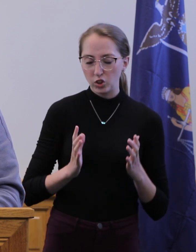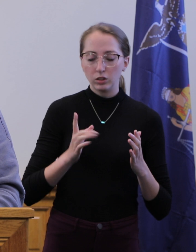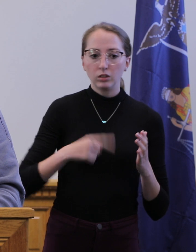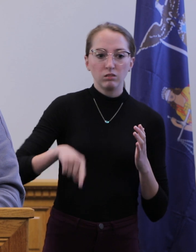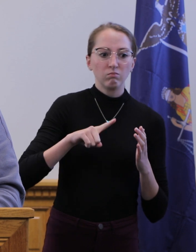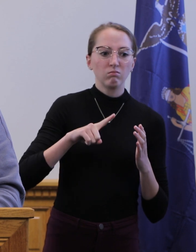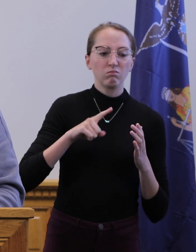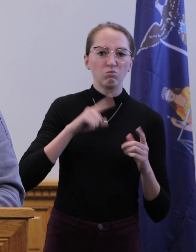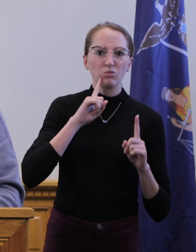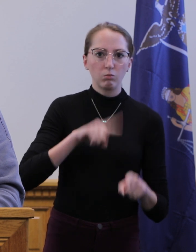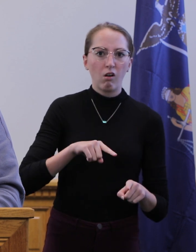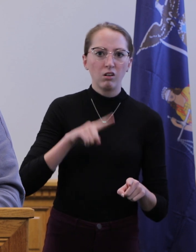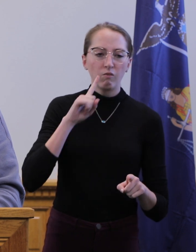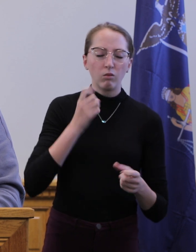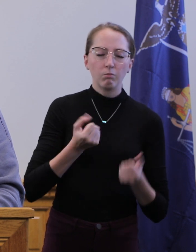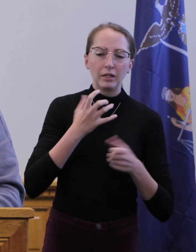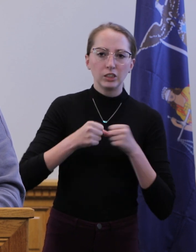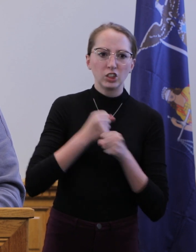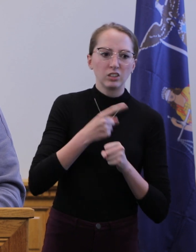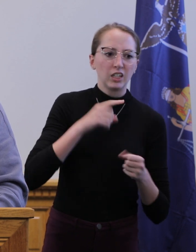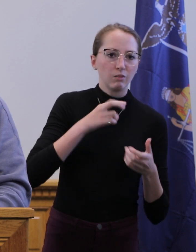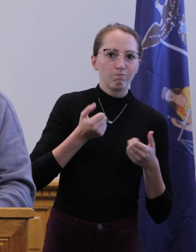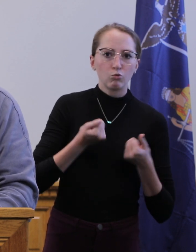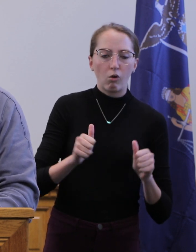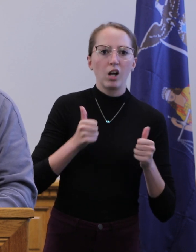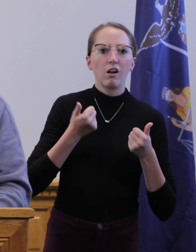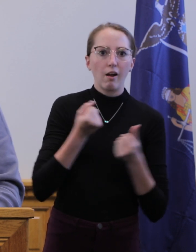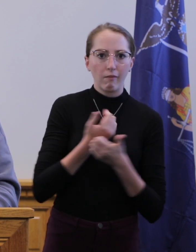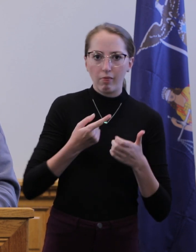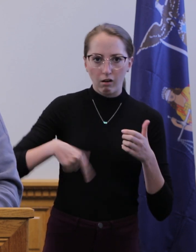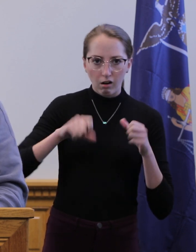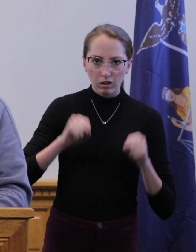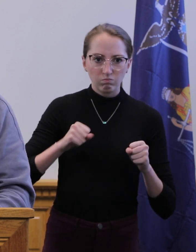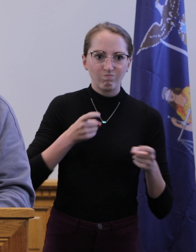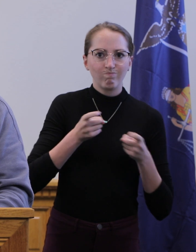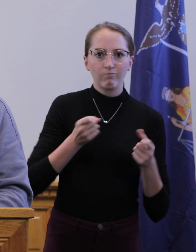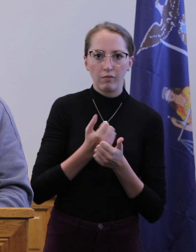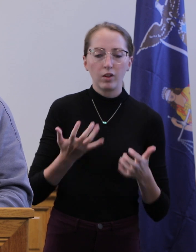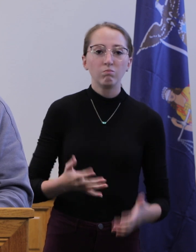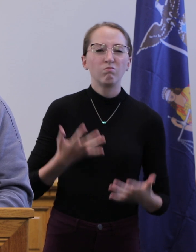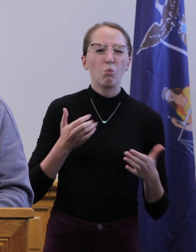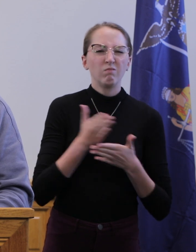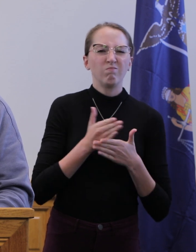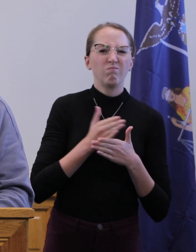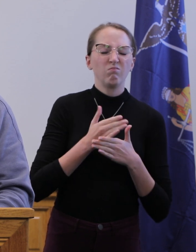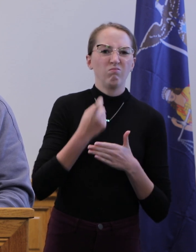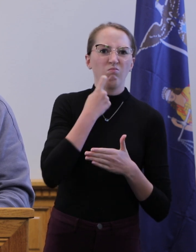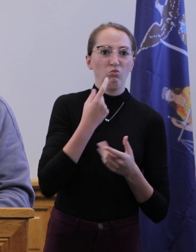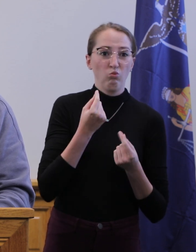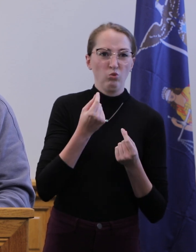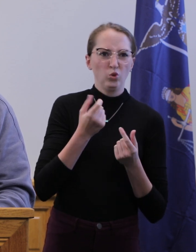diseases in the county for decades. I want to share with you the recent steps being taken to address the outbreak at the college.